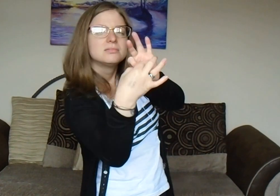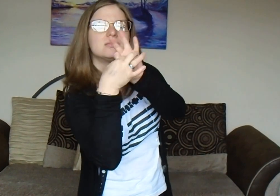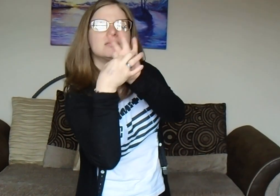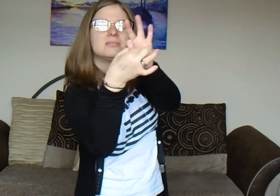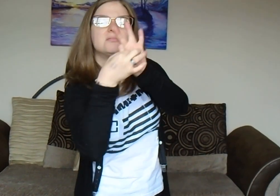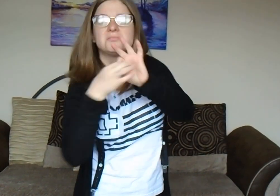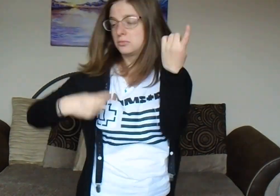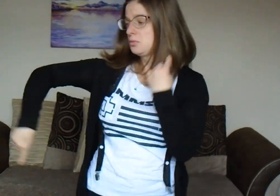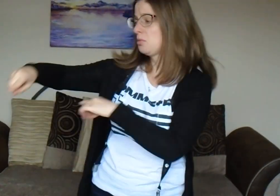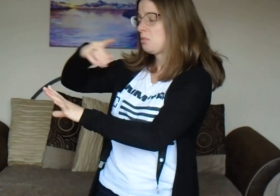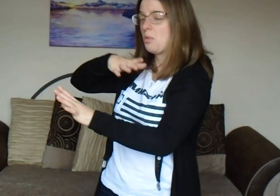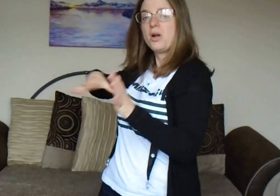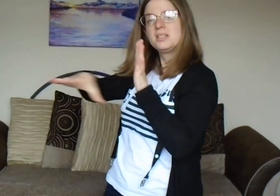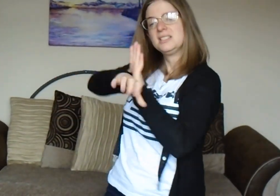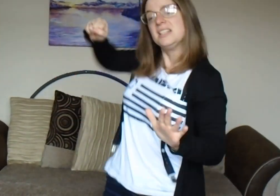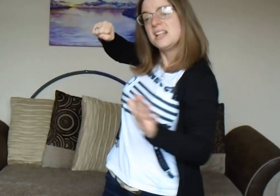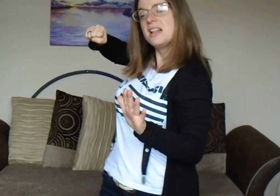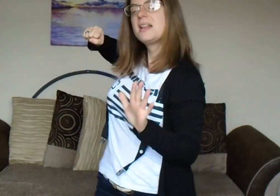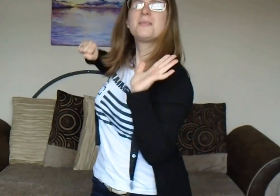what do you want to see?